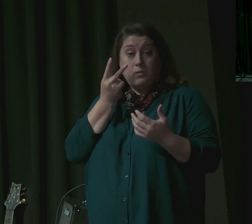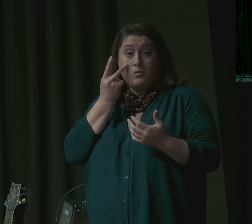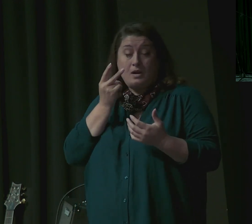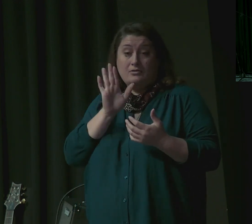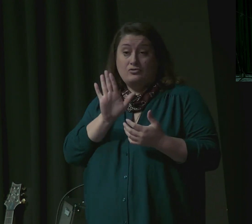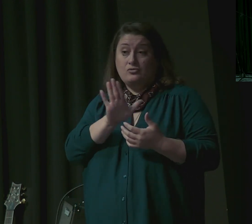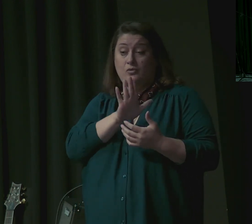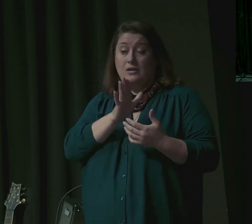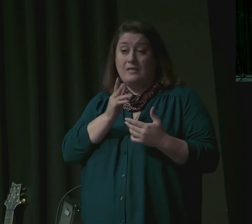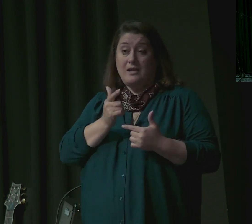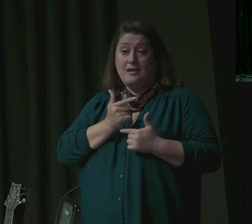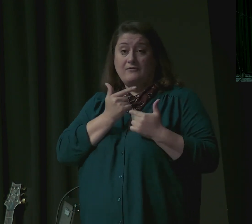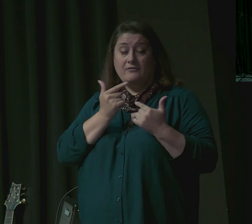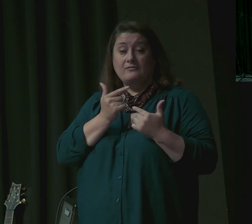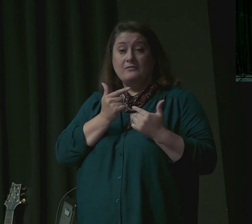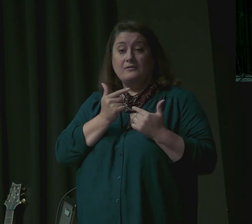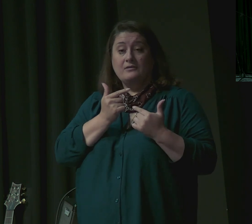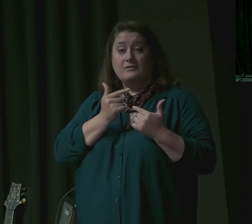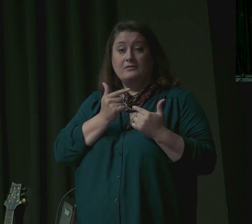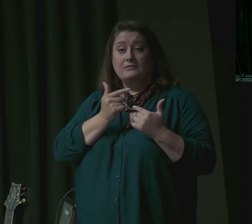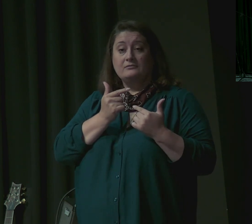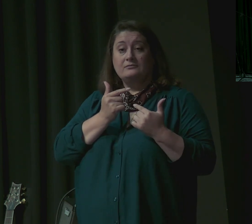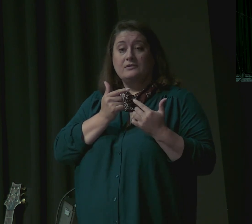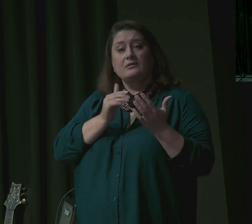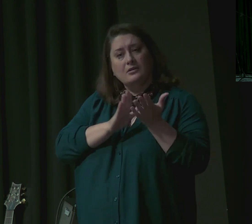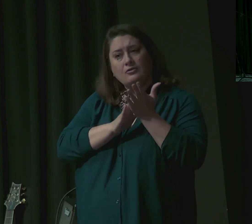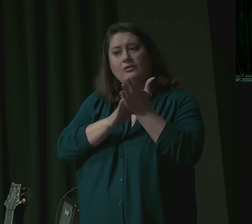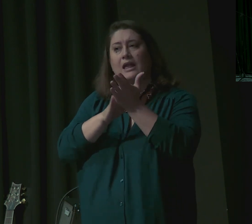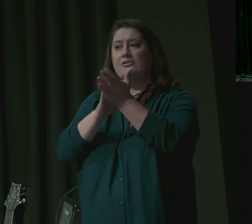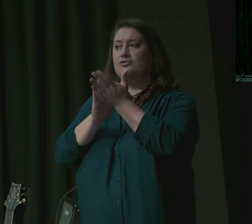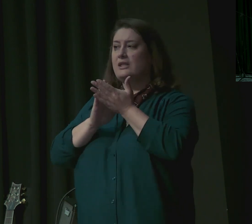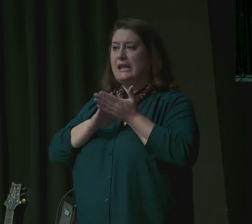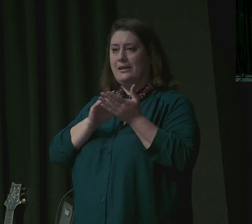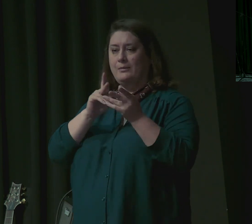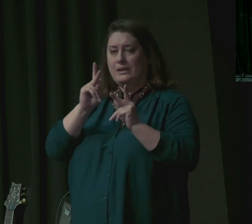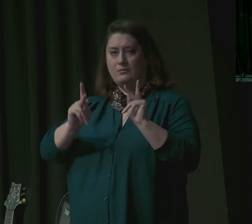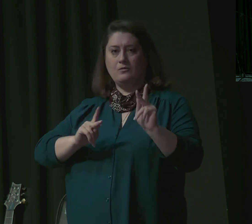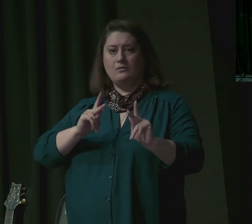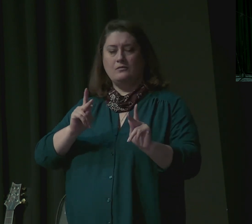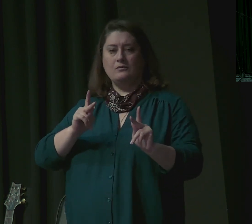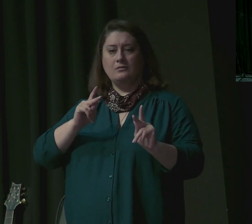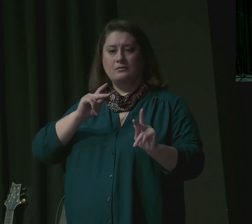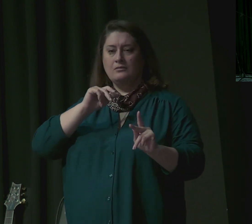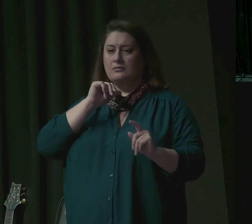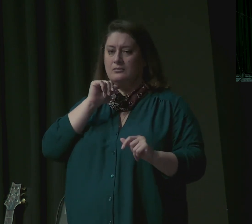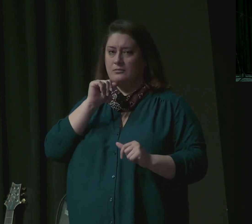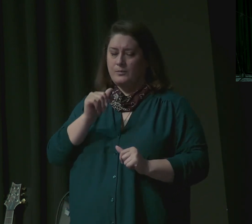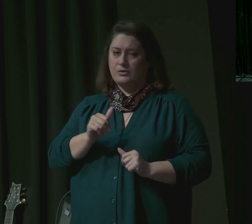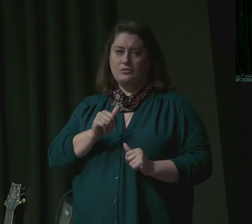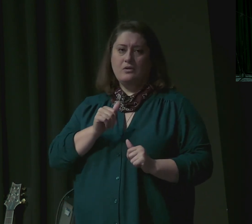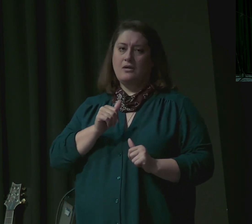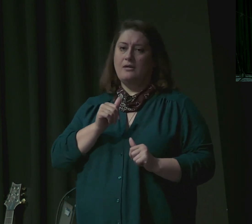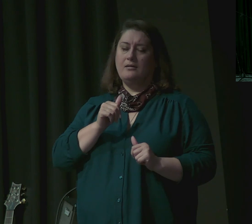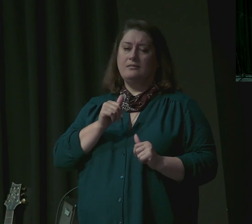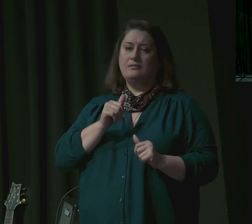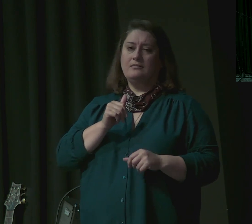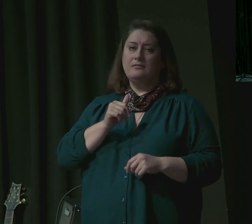rather than covet their abilities and compete for the recognition they have rightly